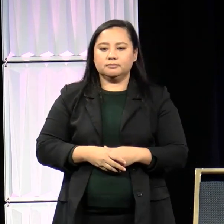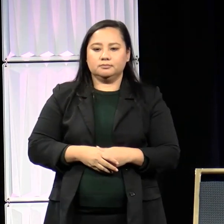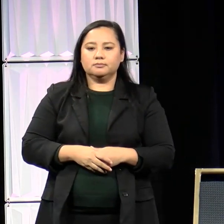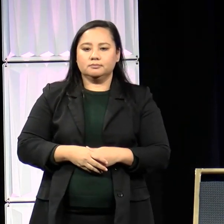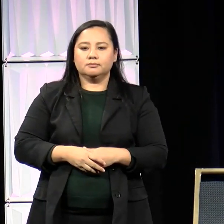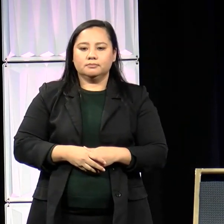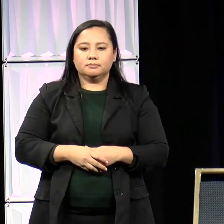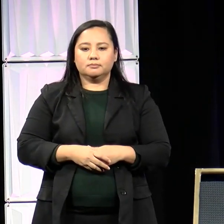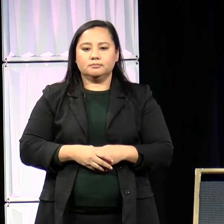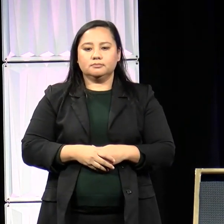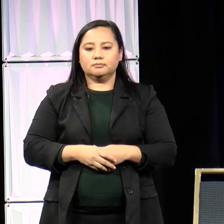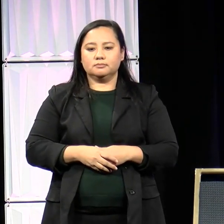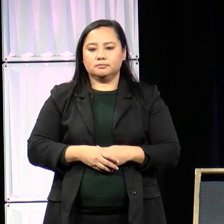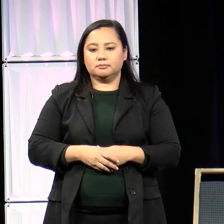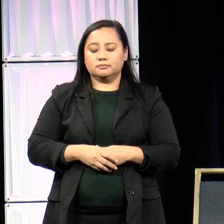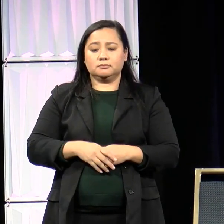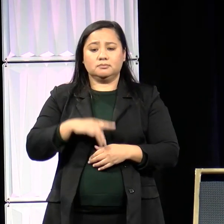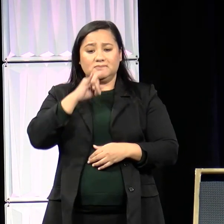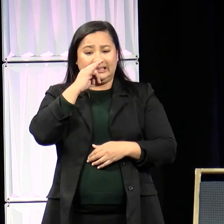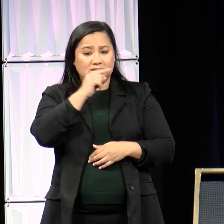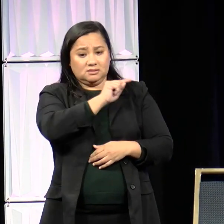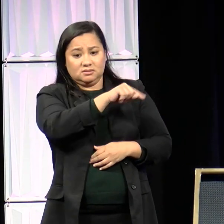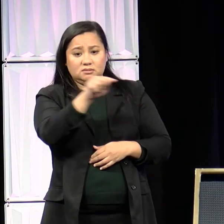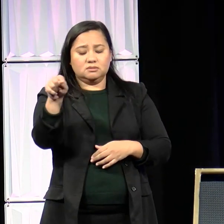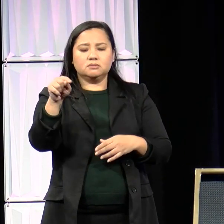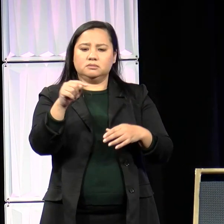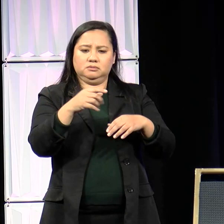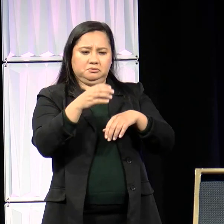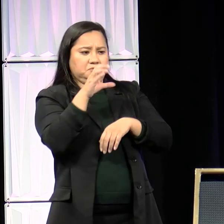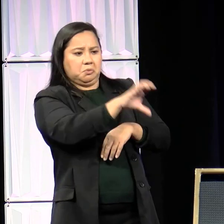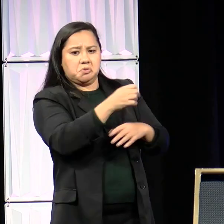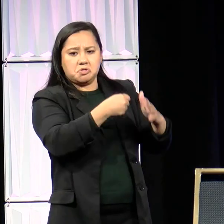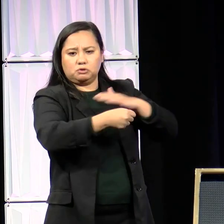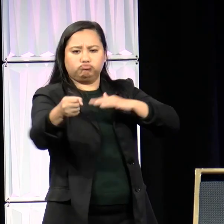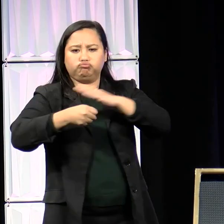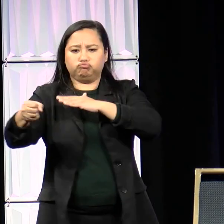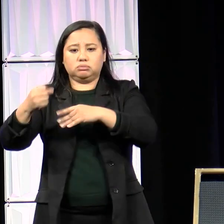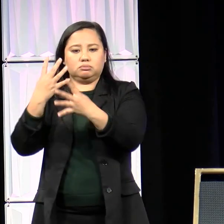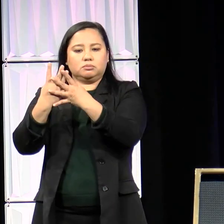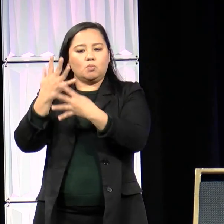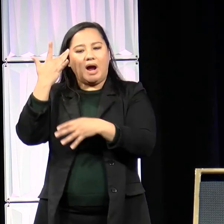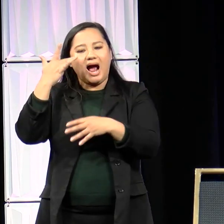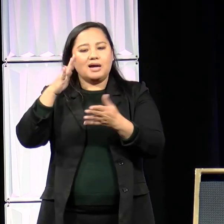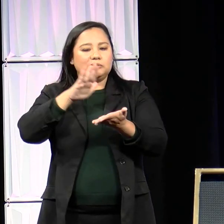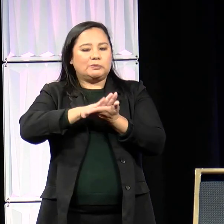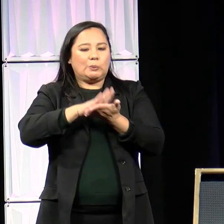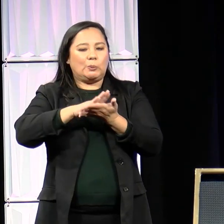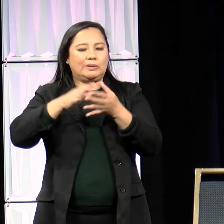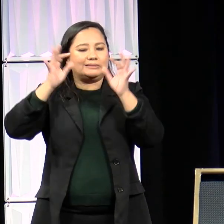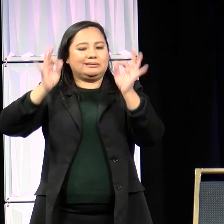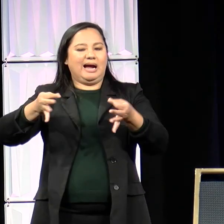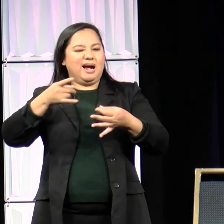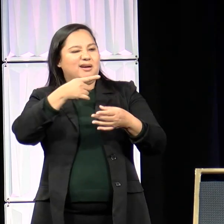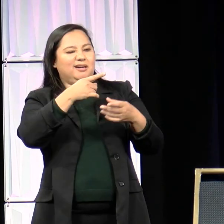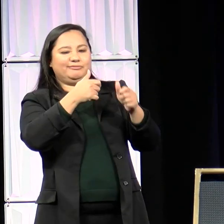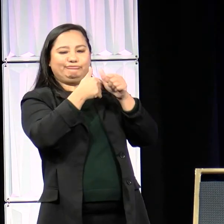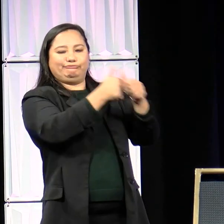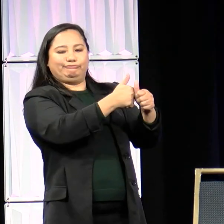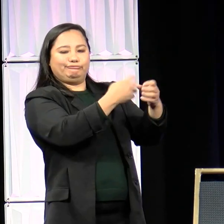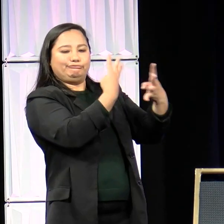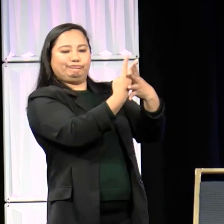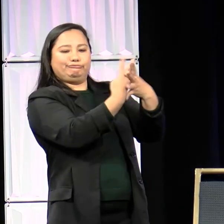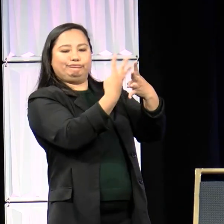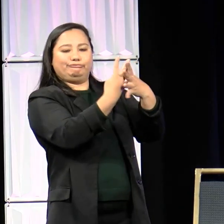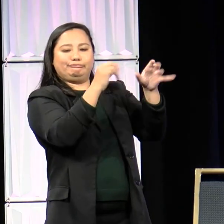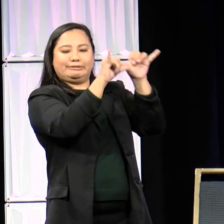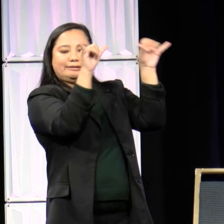Kids are being forced into the prison system because our schools choose to be carceral instead of restorative. Black girls are being suspended at